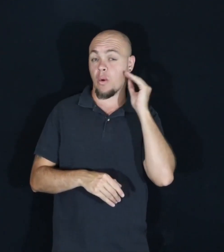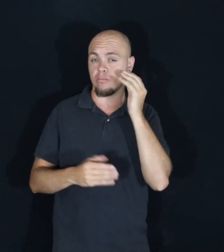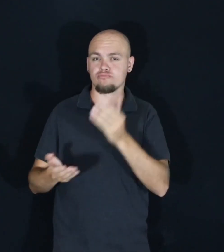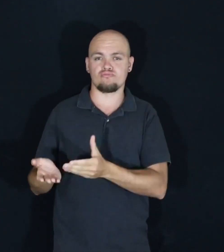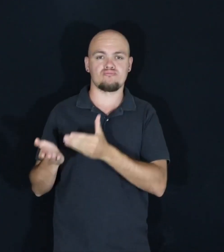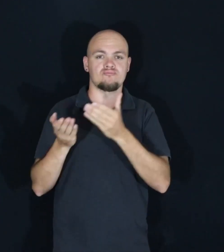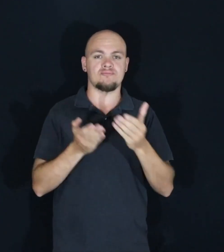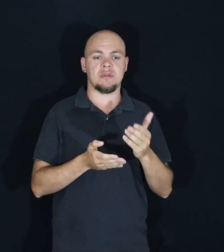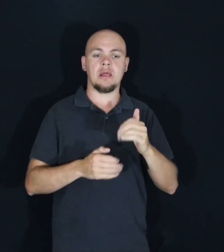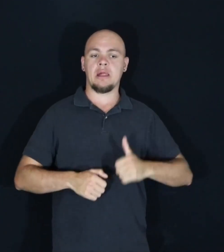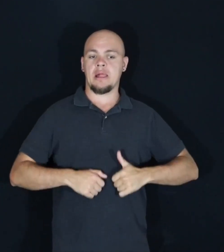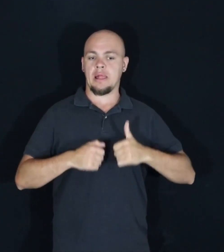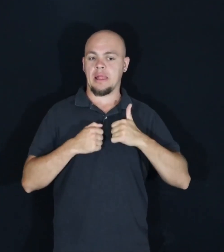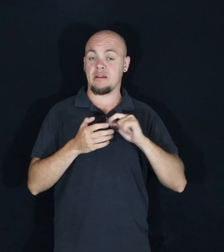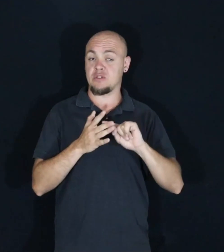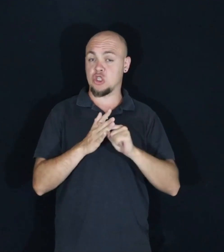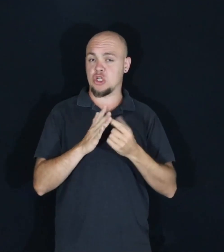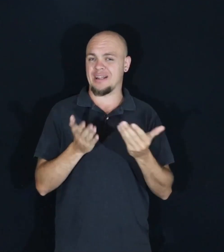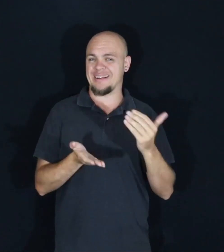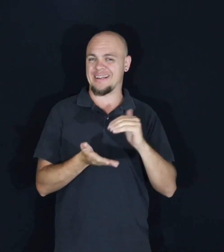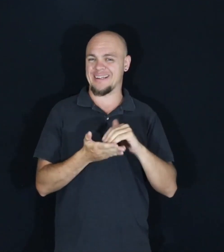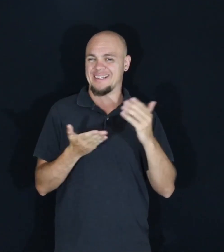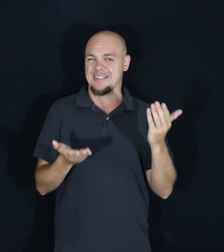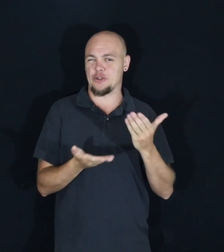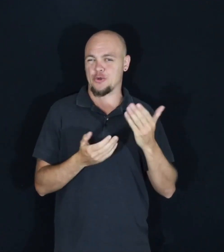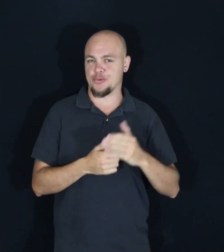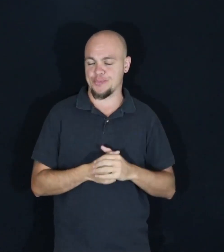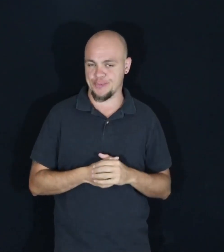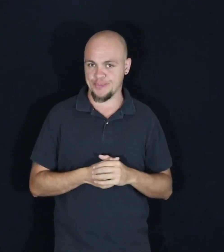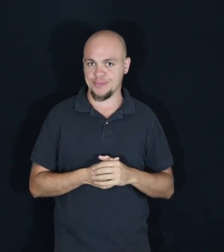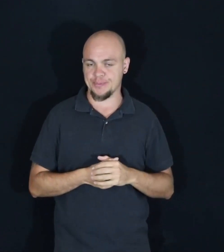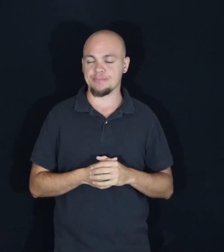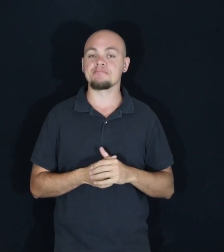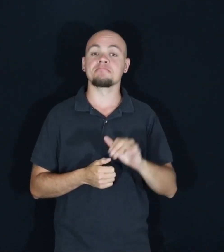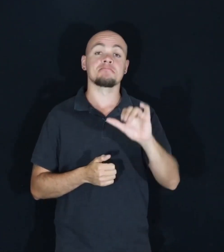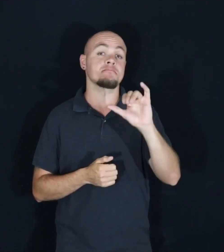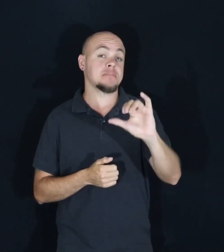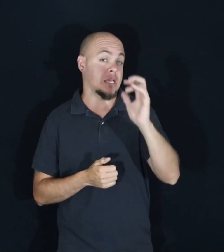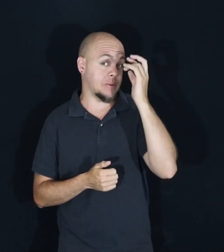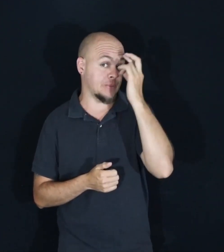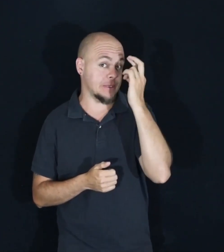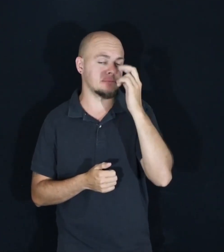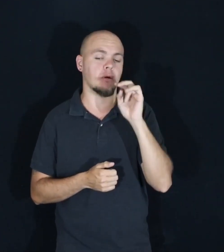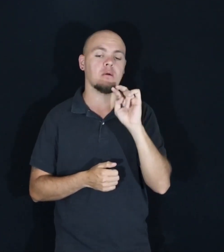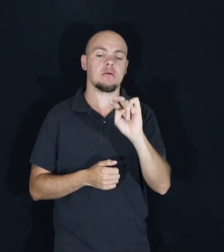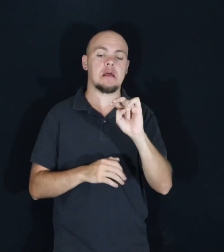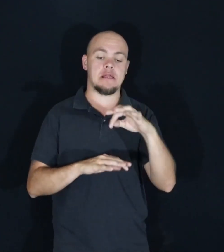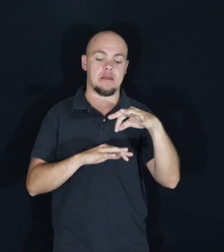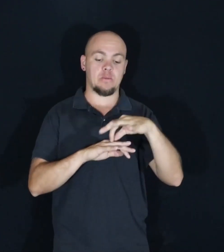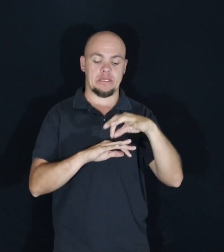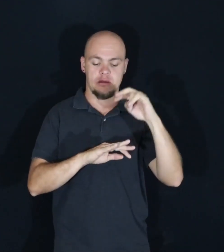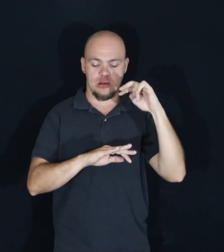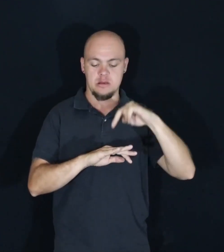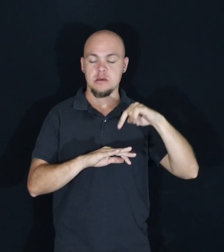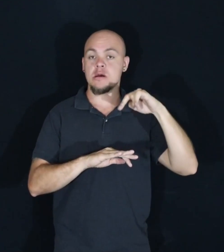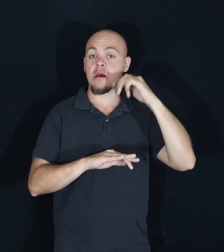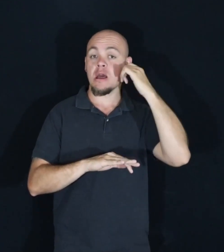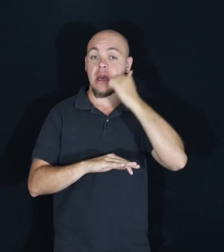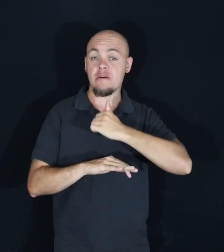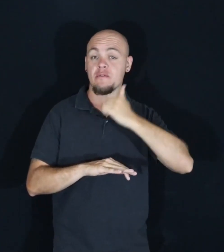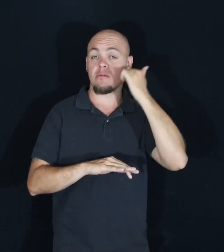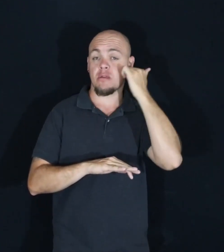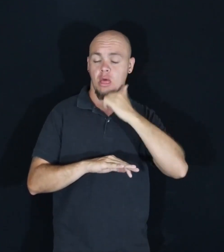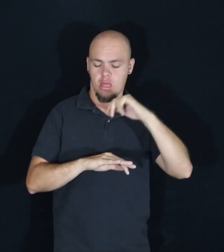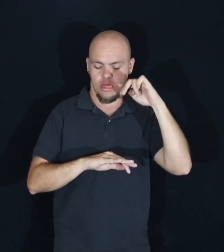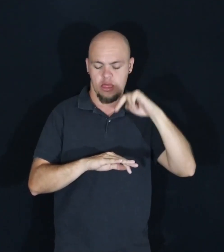when they restarted their lives here in the U.S. And because of that, I get to look at these rings every single day.